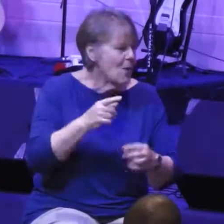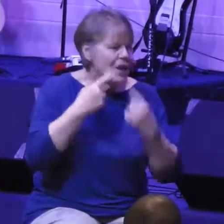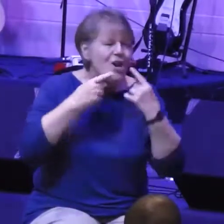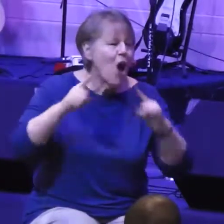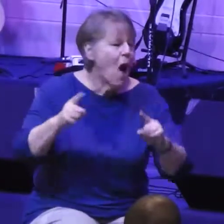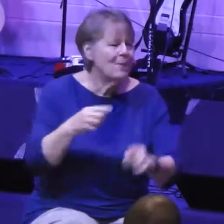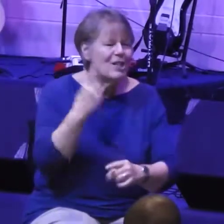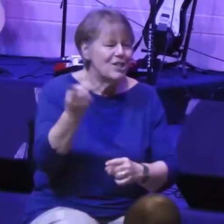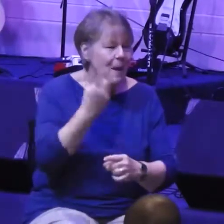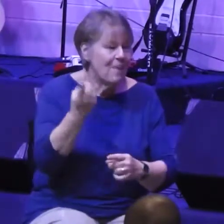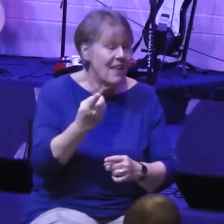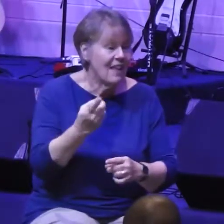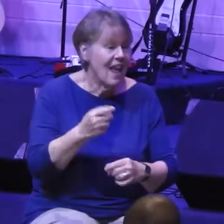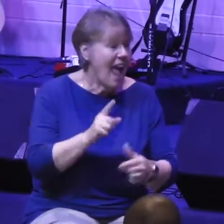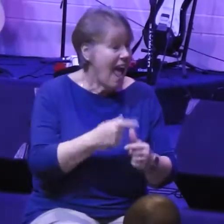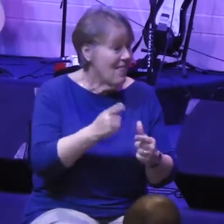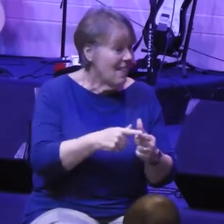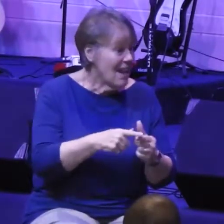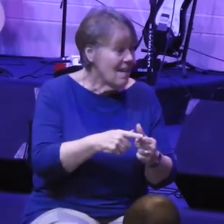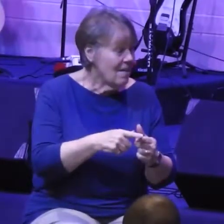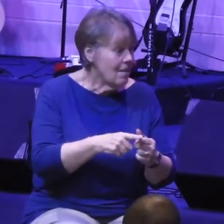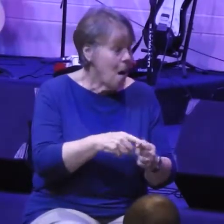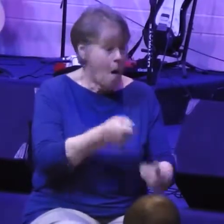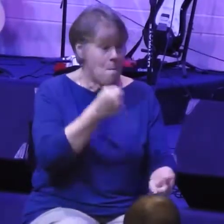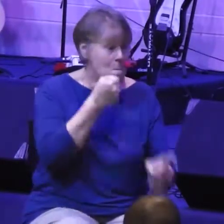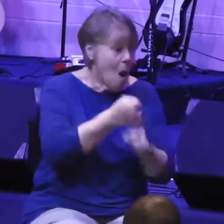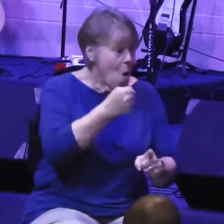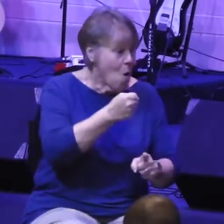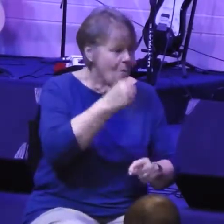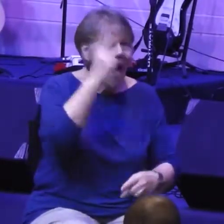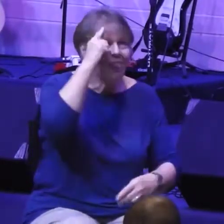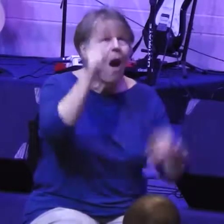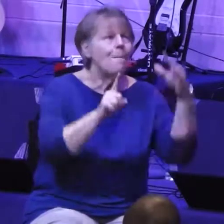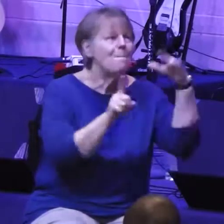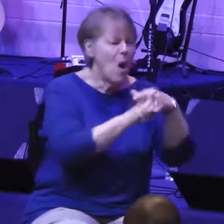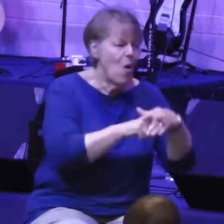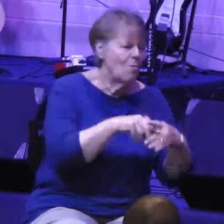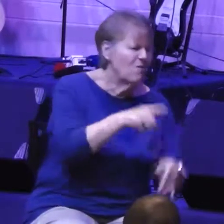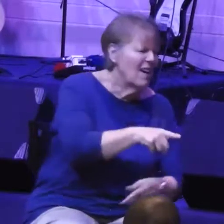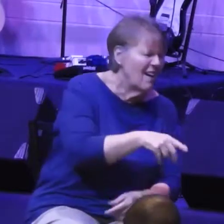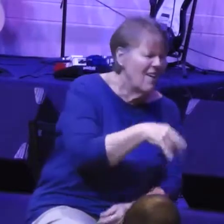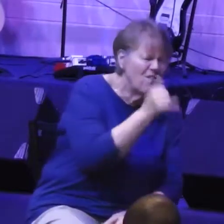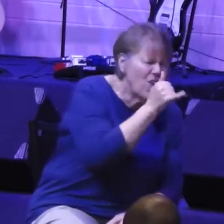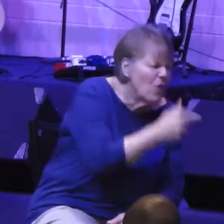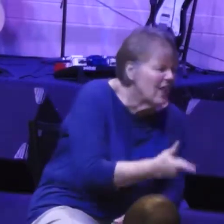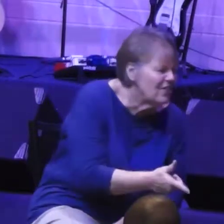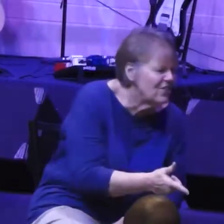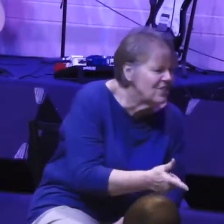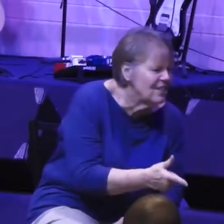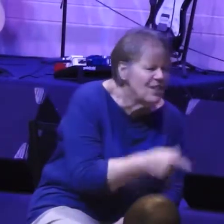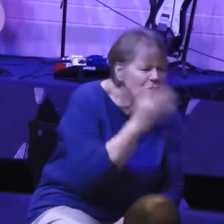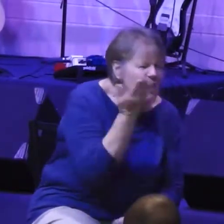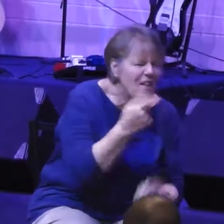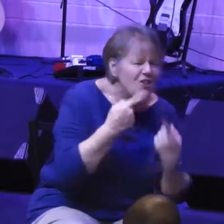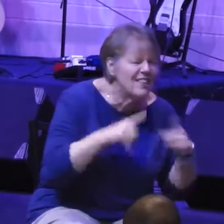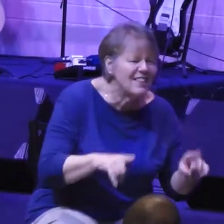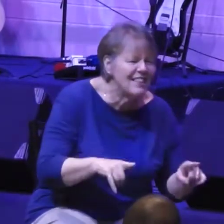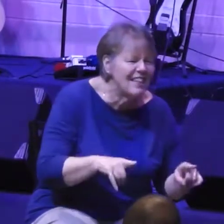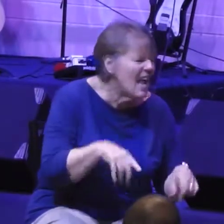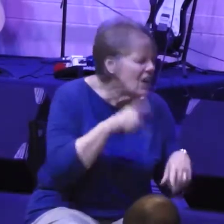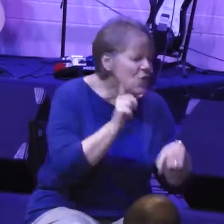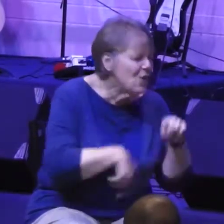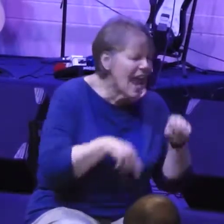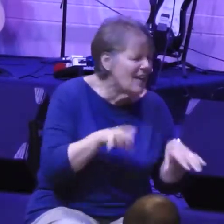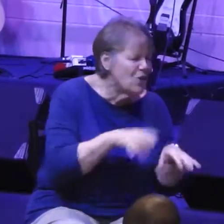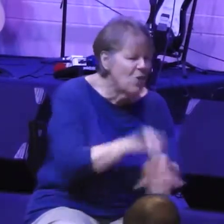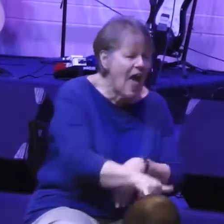thought in your own mind is, oh how foolish. You're never going to succeed. You're never going to get that happen. Or if not in